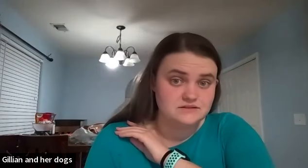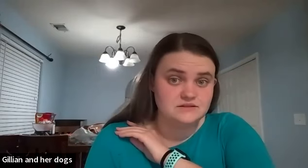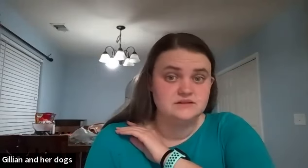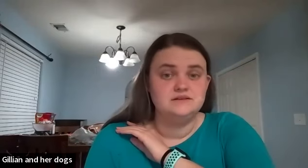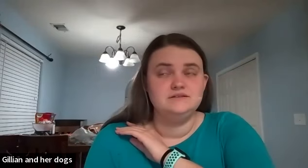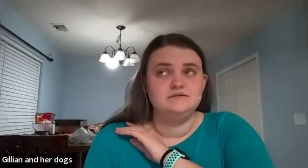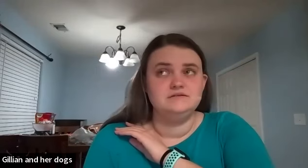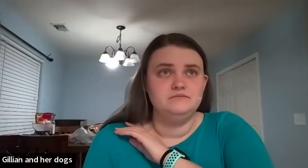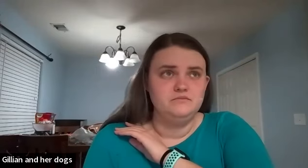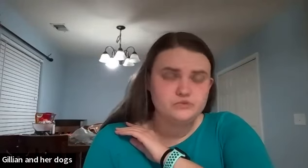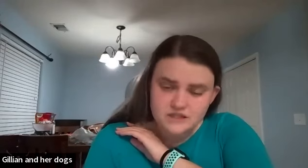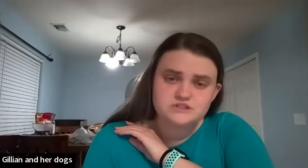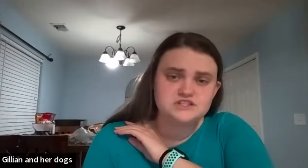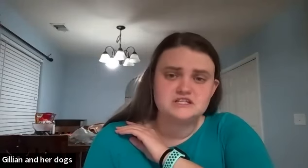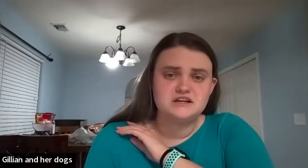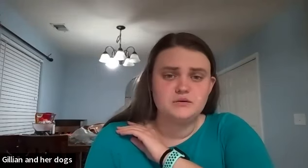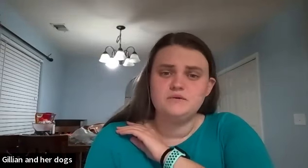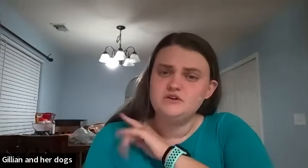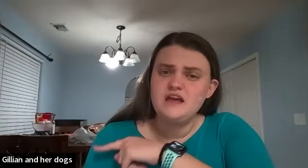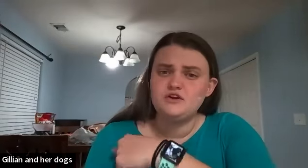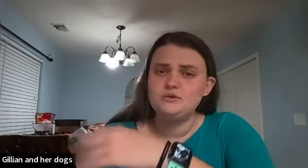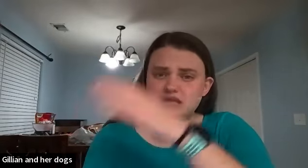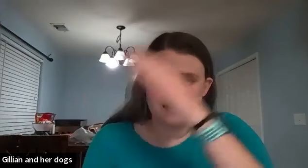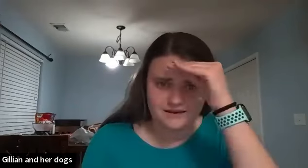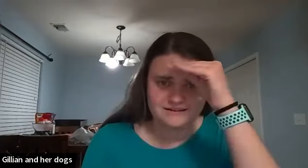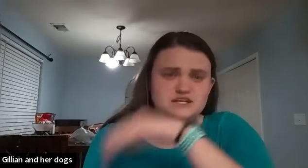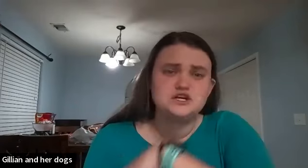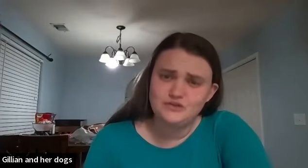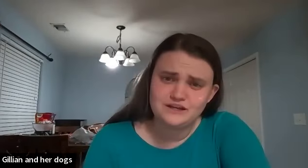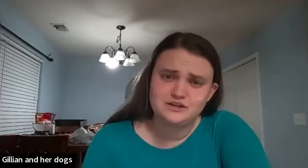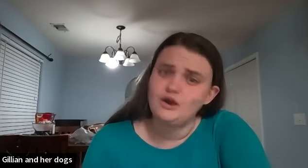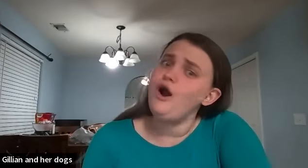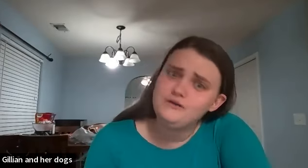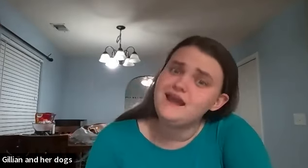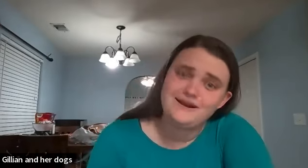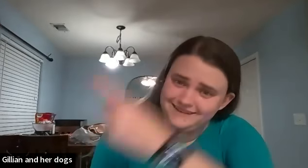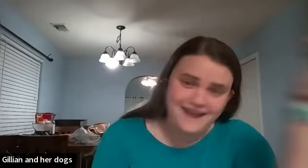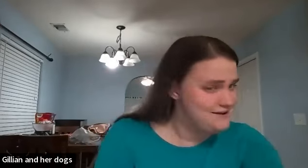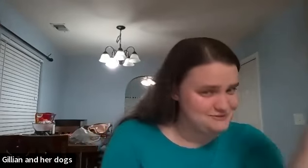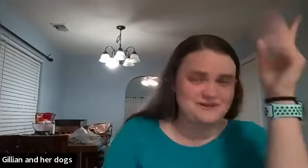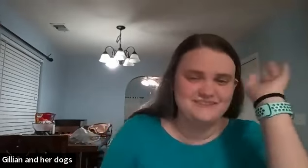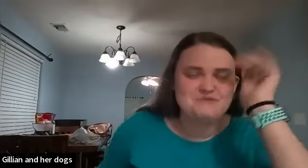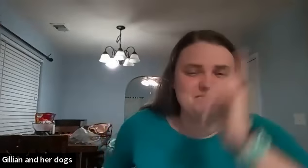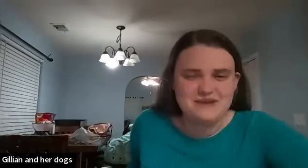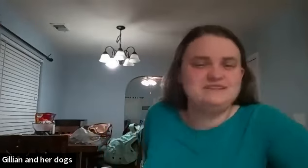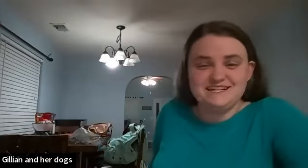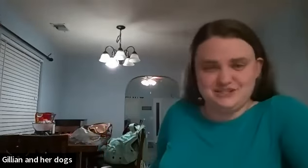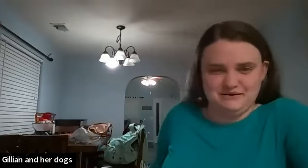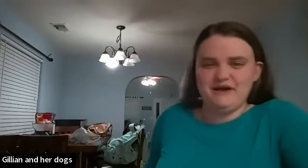really would suggest not going with oh yeah the girl with the hat because they're going to look at you and go oh yeah yeah everyone they will they will tease you about